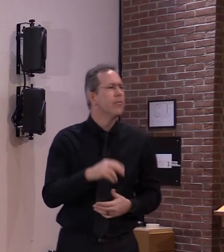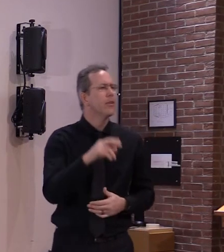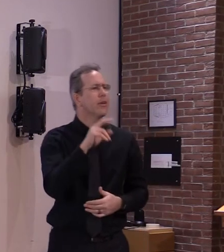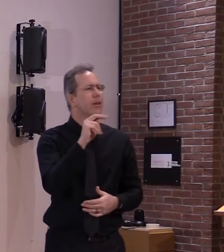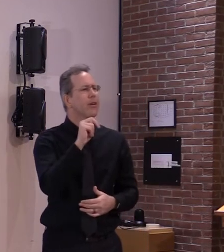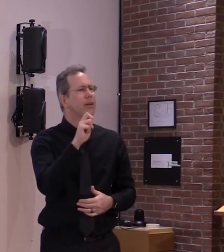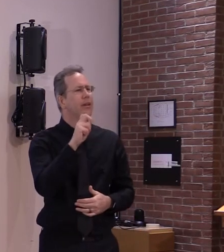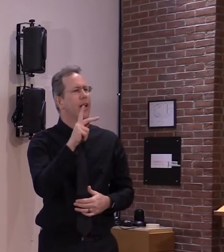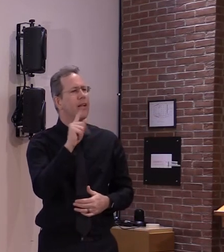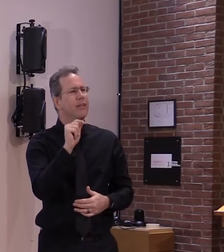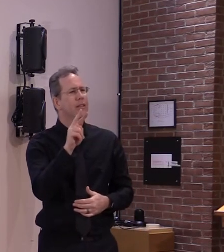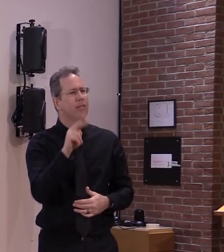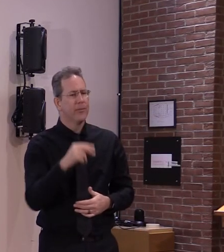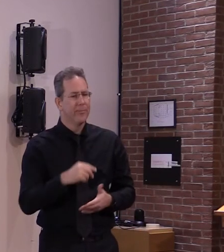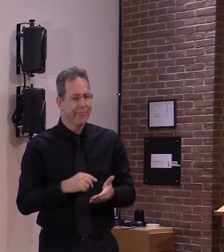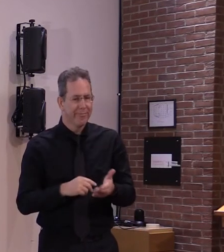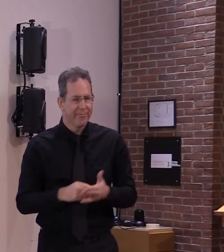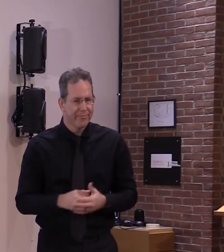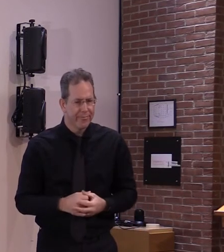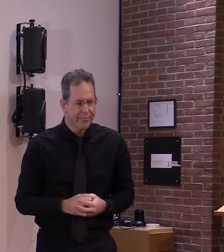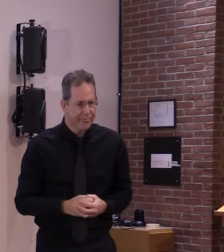hi can you hear me again